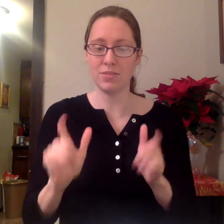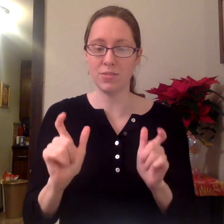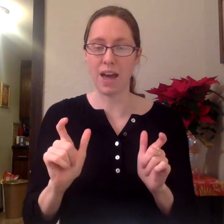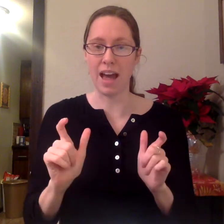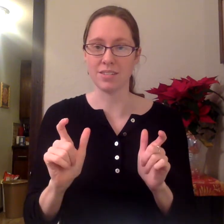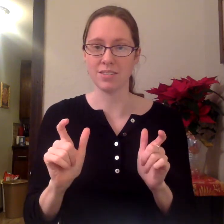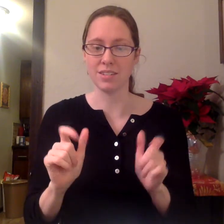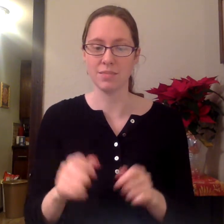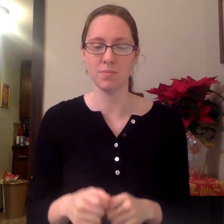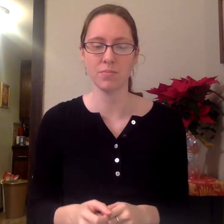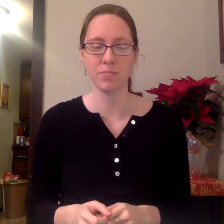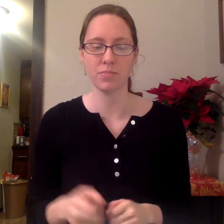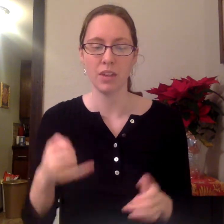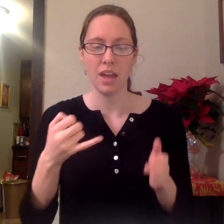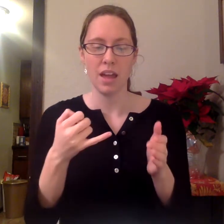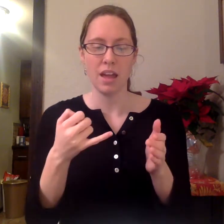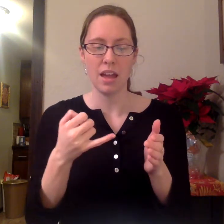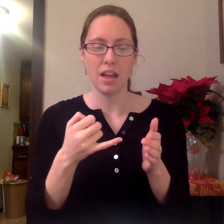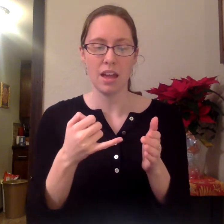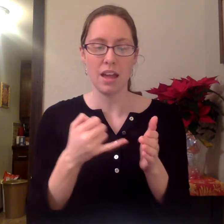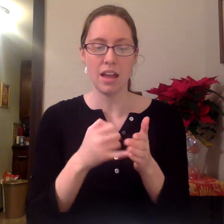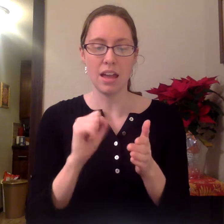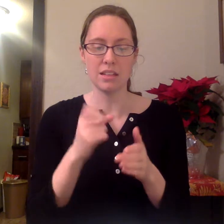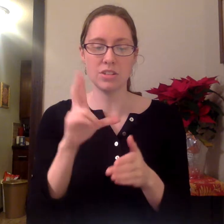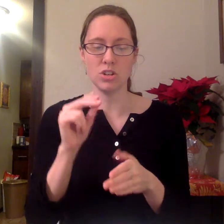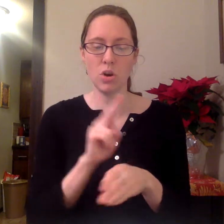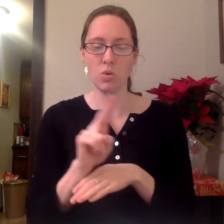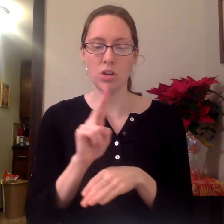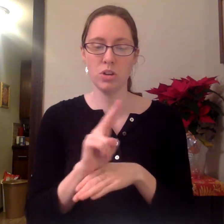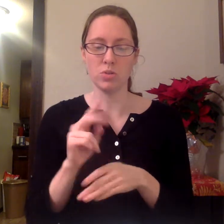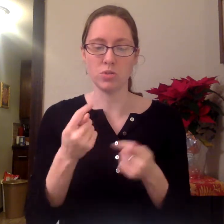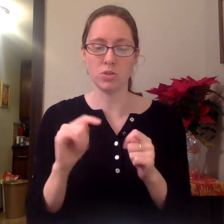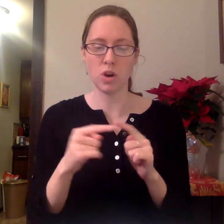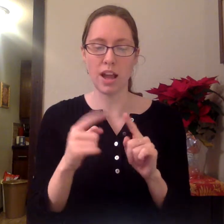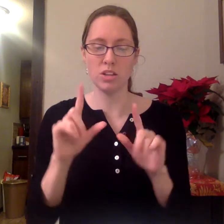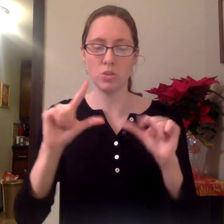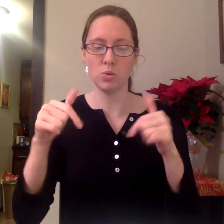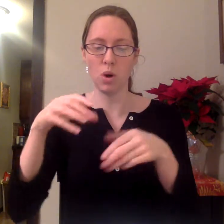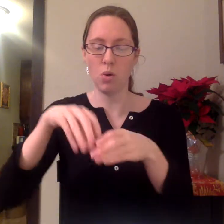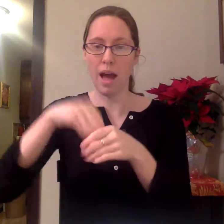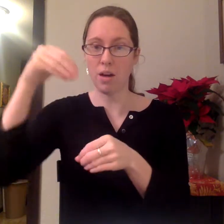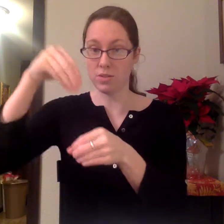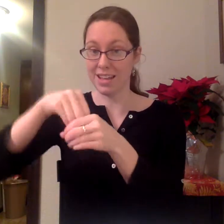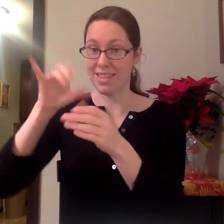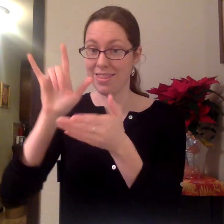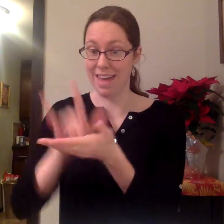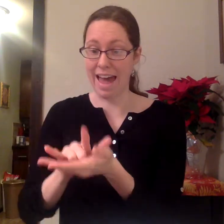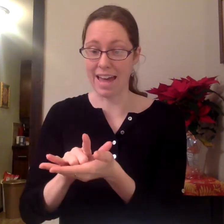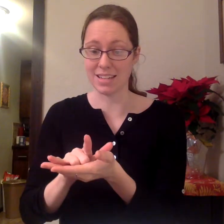fast. It's no use trying to go out in that,